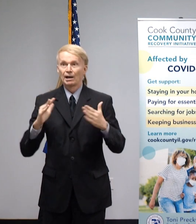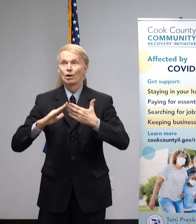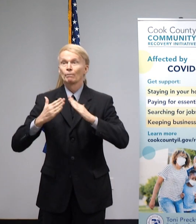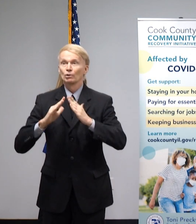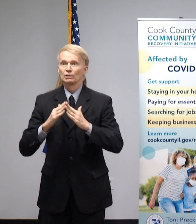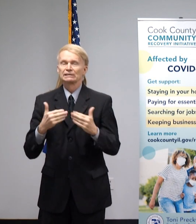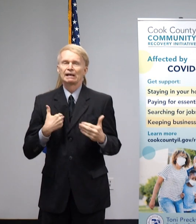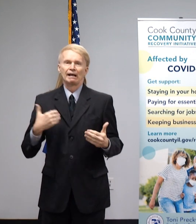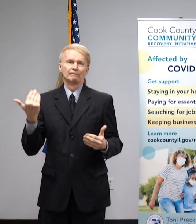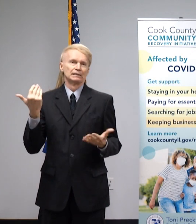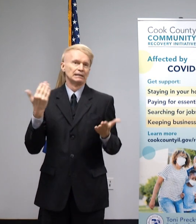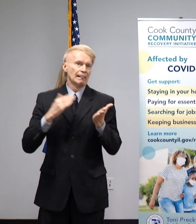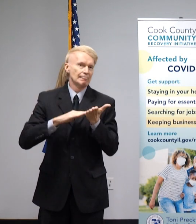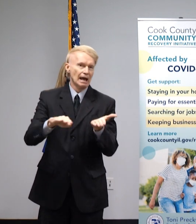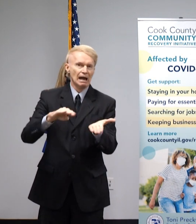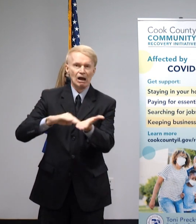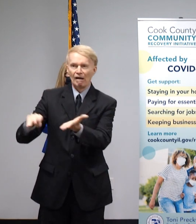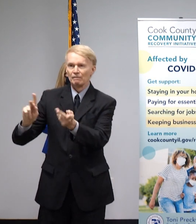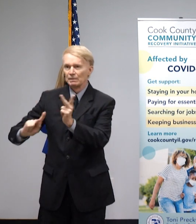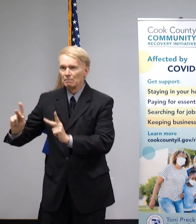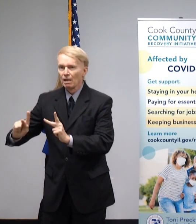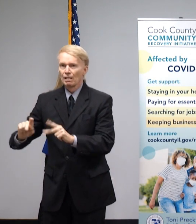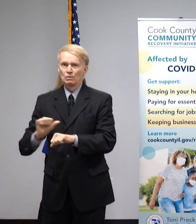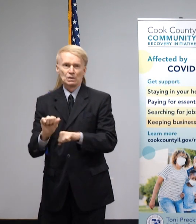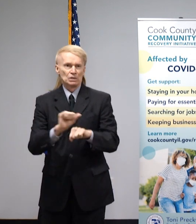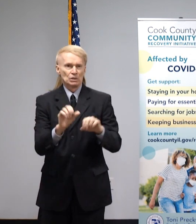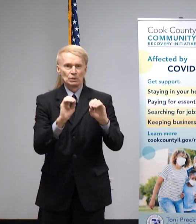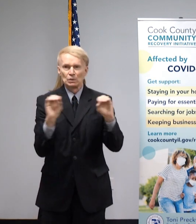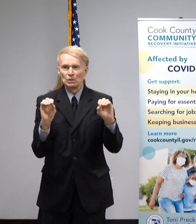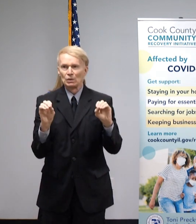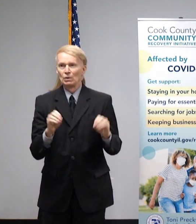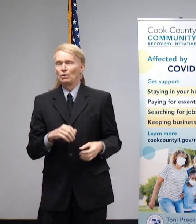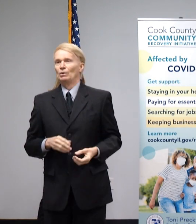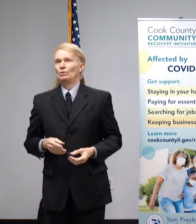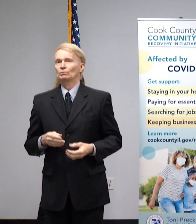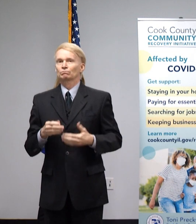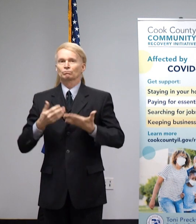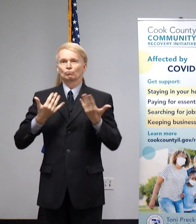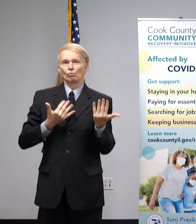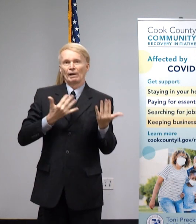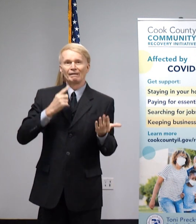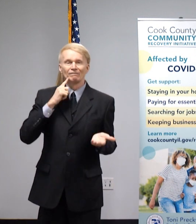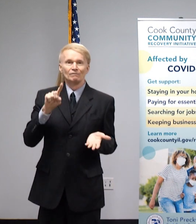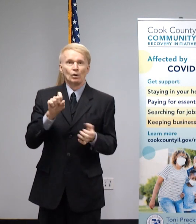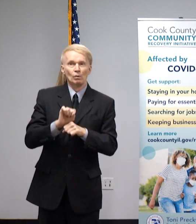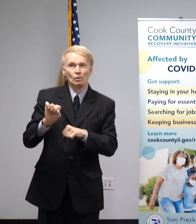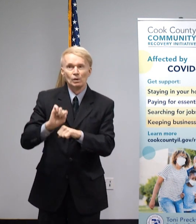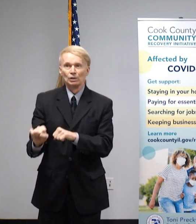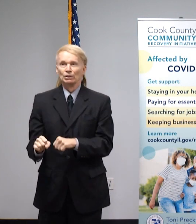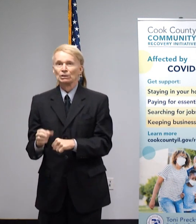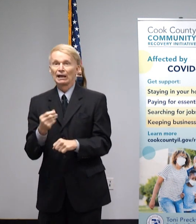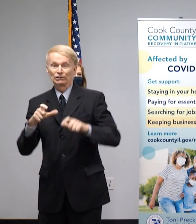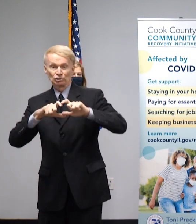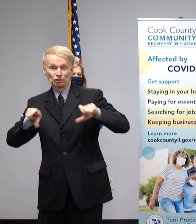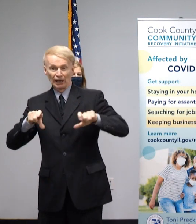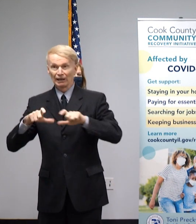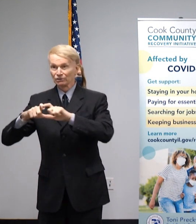layoffs, furloughs, and the notion of living check to check is becoming less of a possibility.